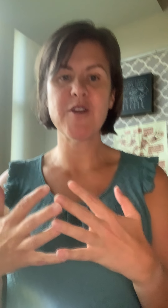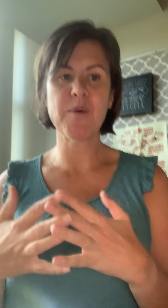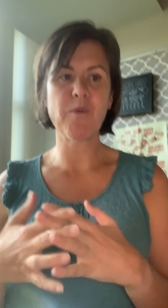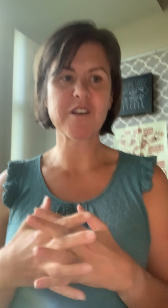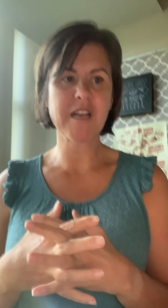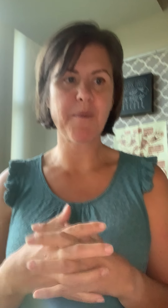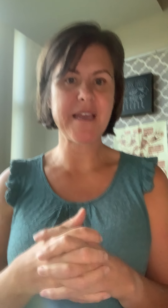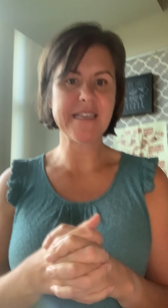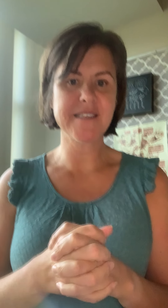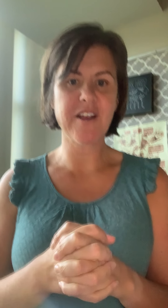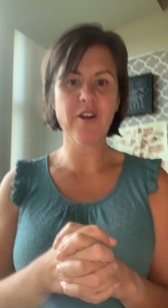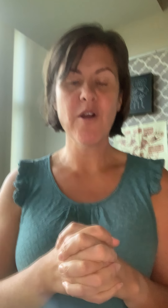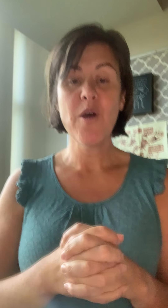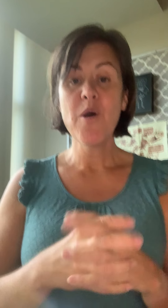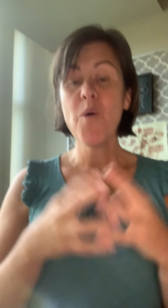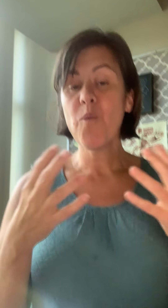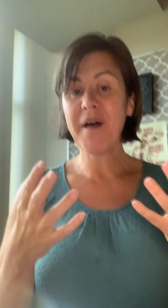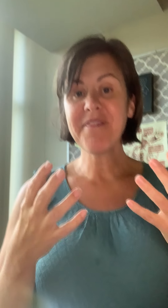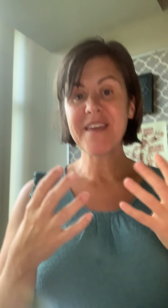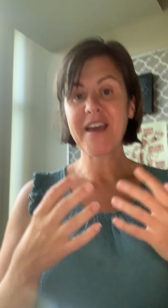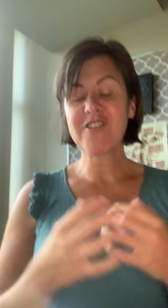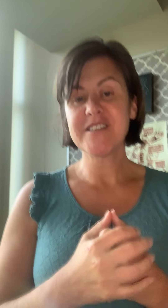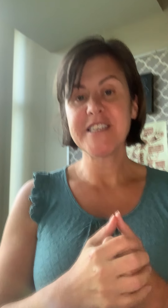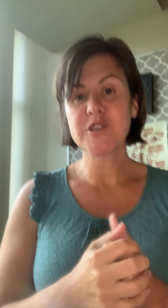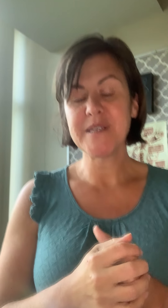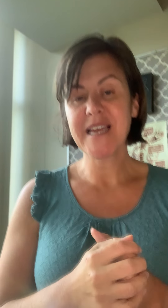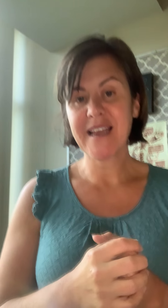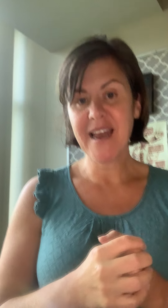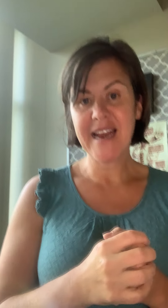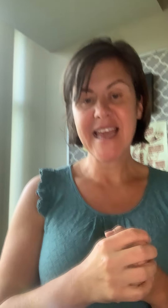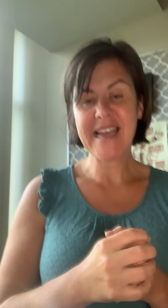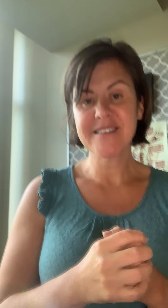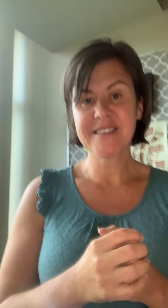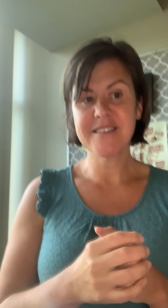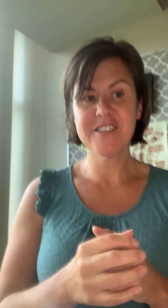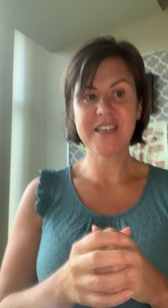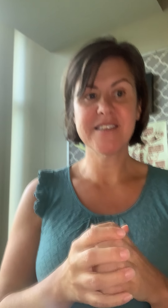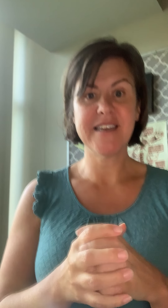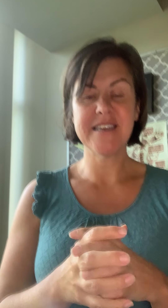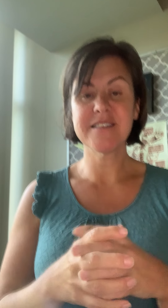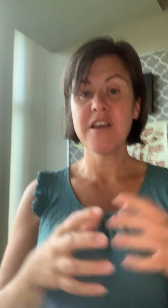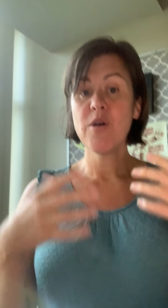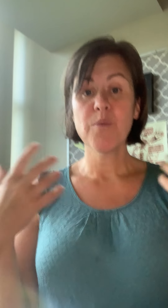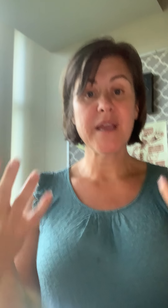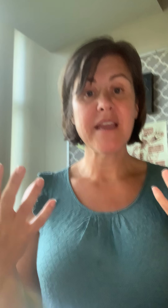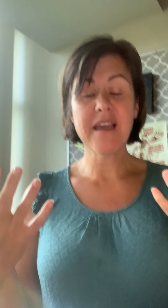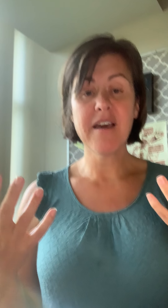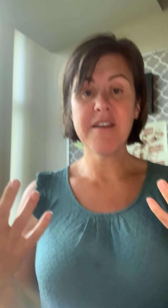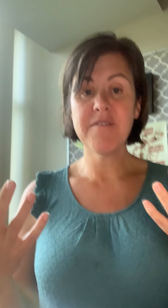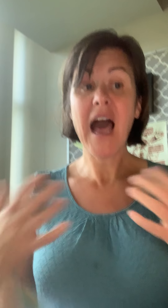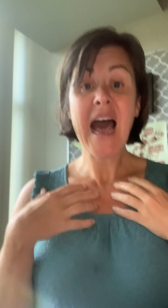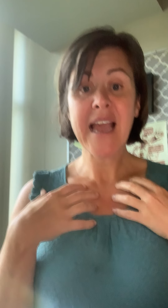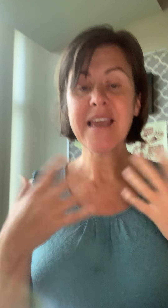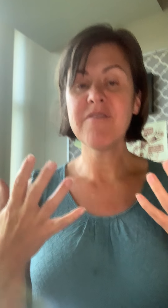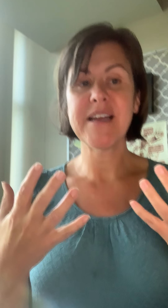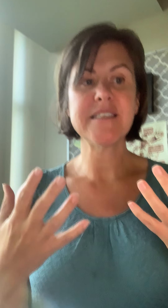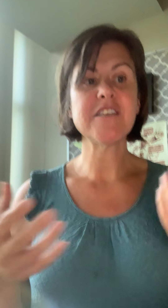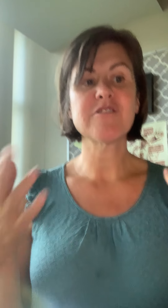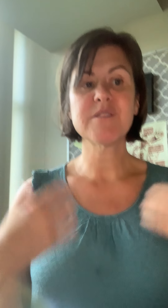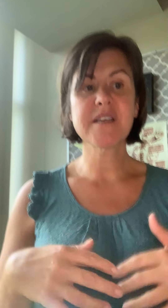you when workshop week gets here, one thing that Christine Schwintek and Heidi Hagenstein suggested is we and I invite teachers to